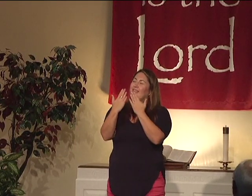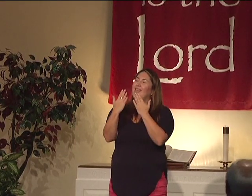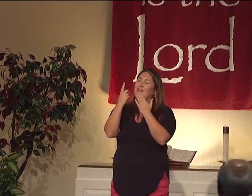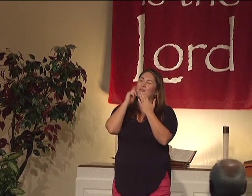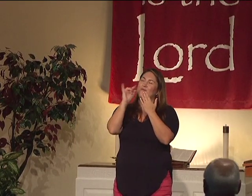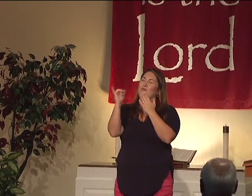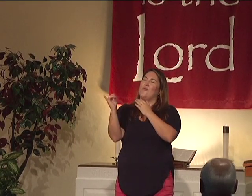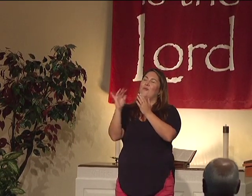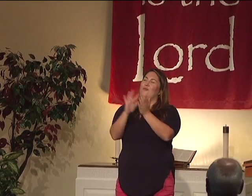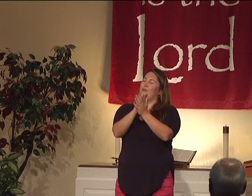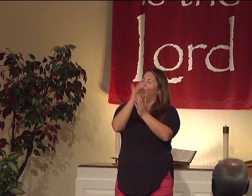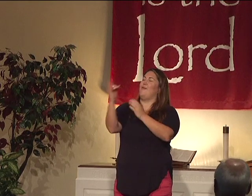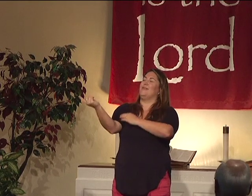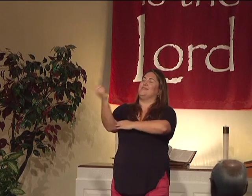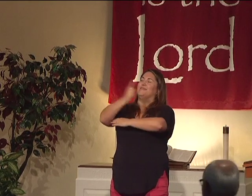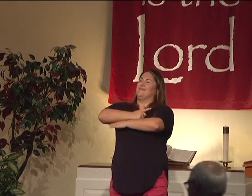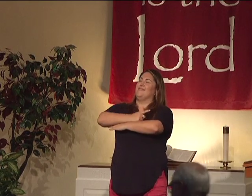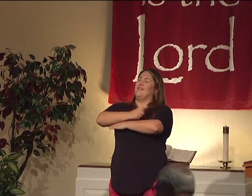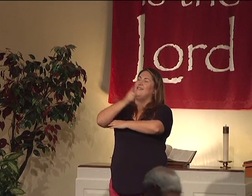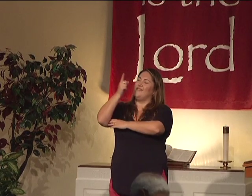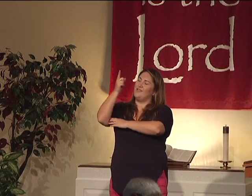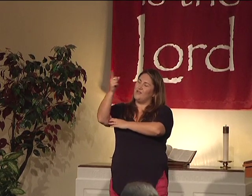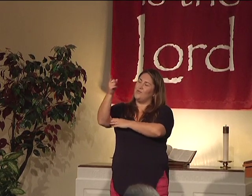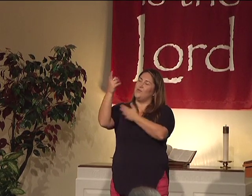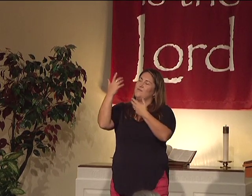Father, we thank you for this glorious day.